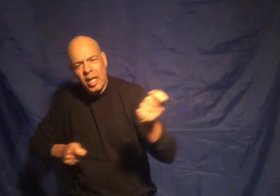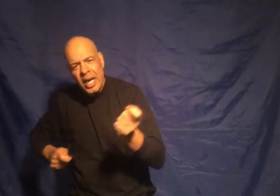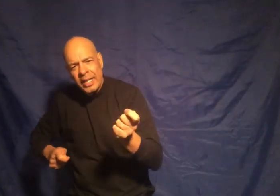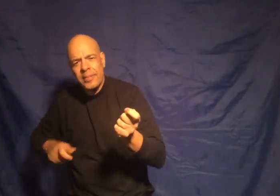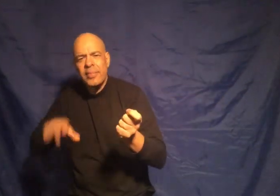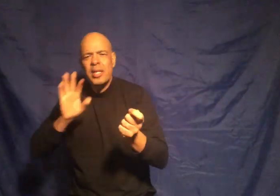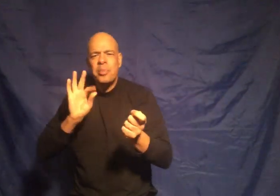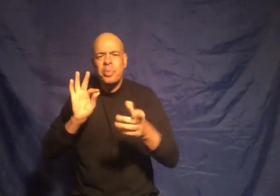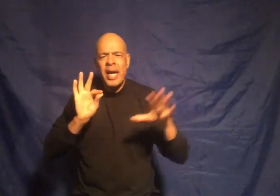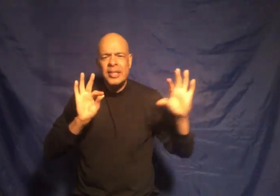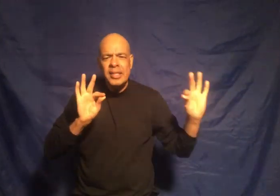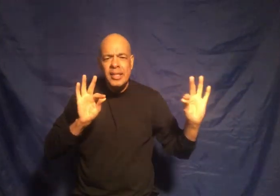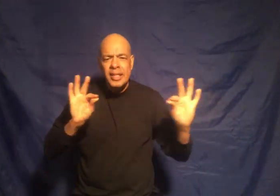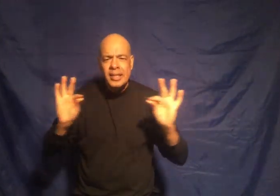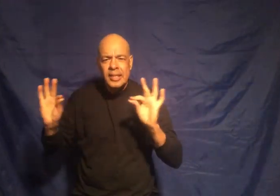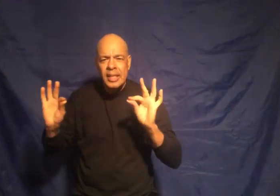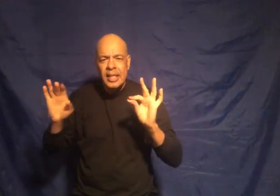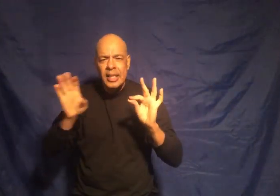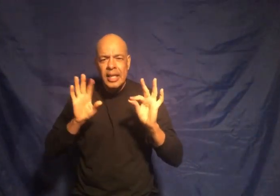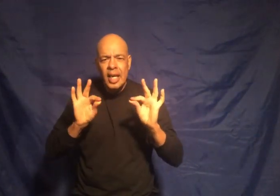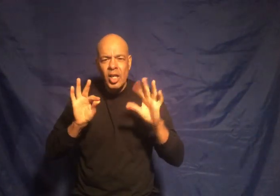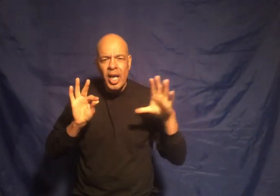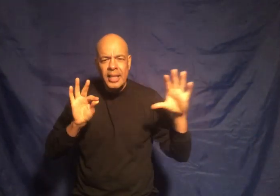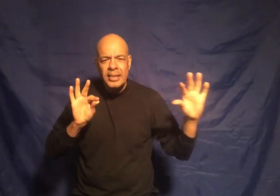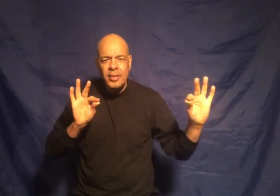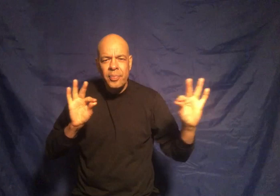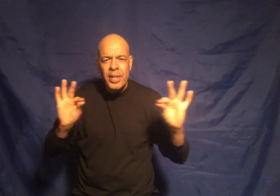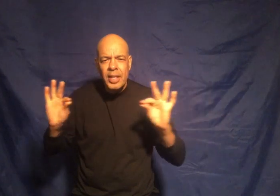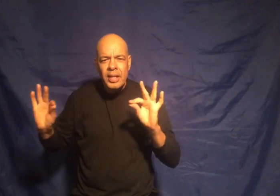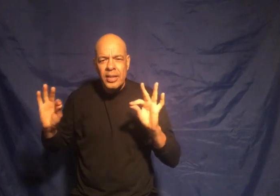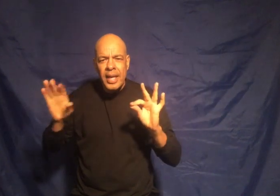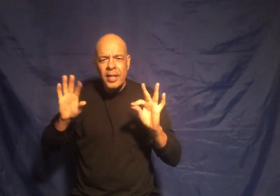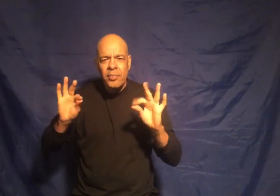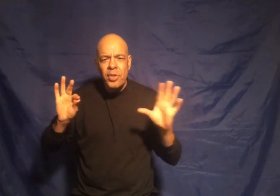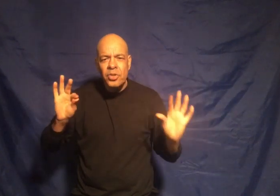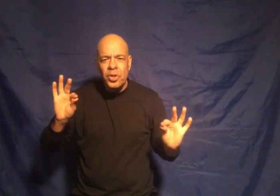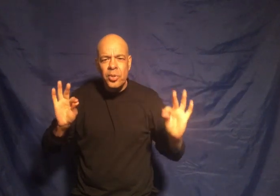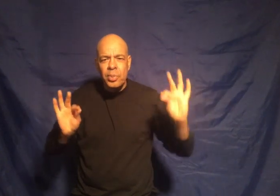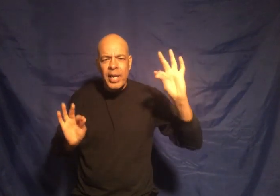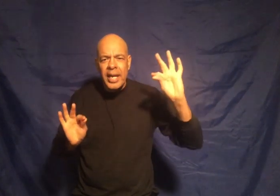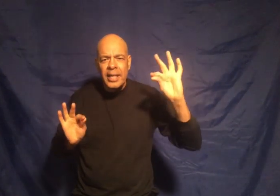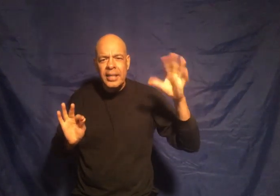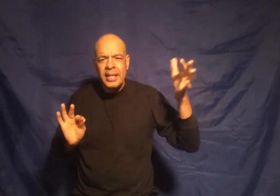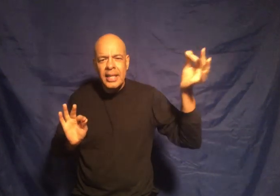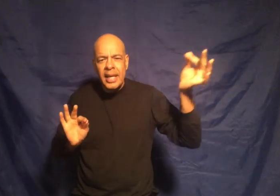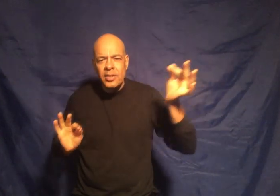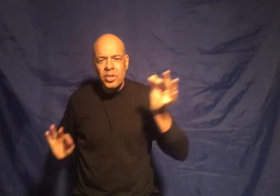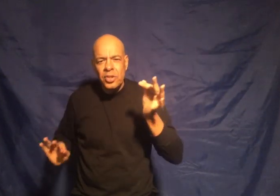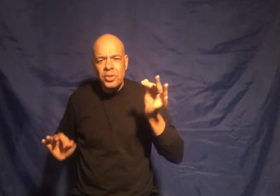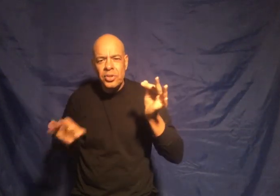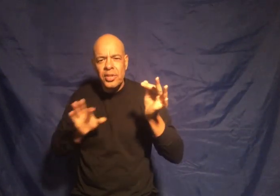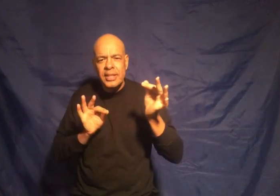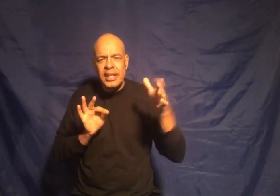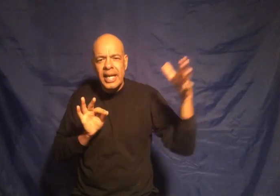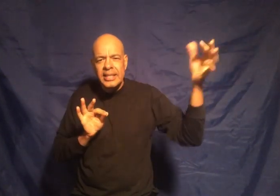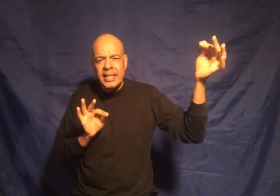lot practice this a lot okay so your brain gets used to this idea